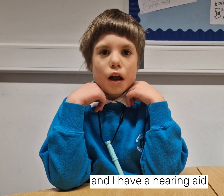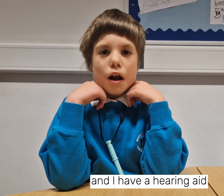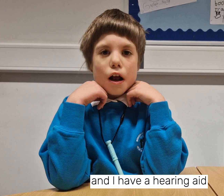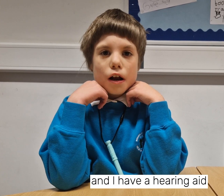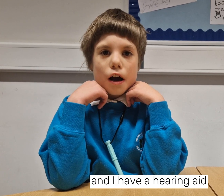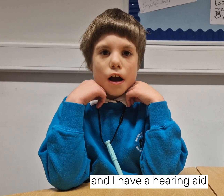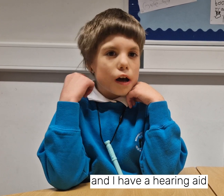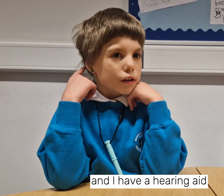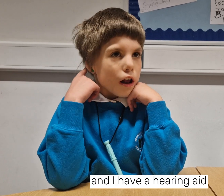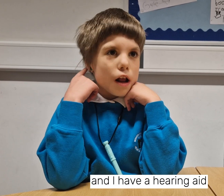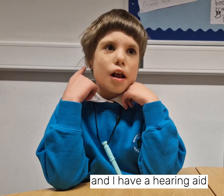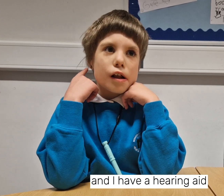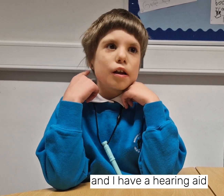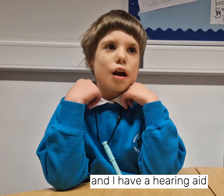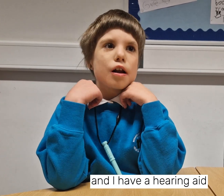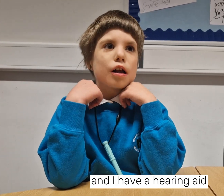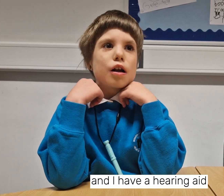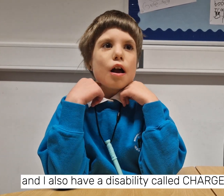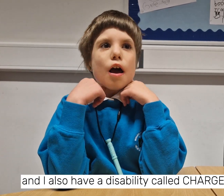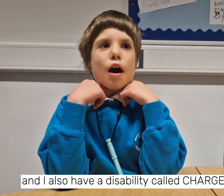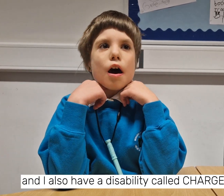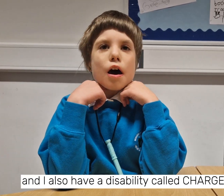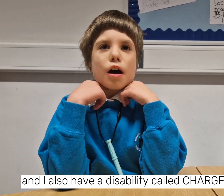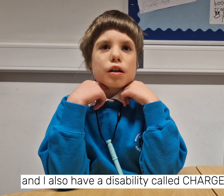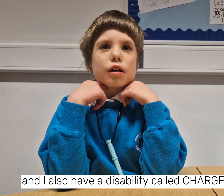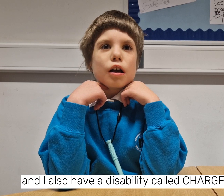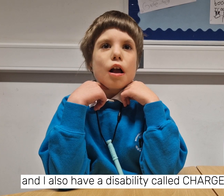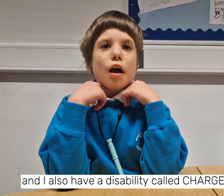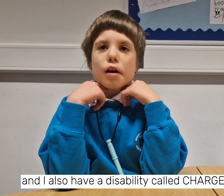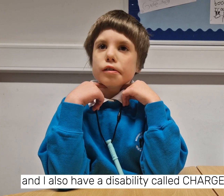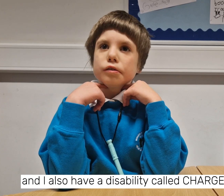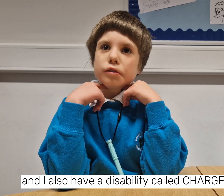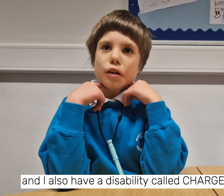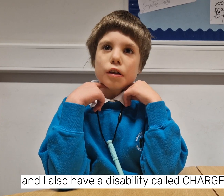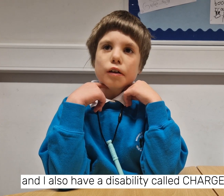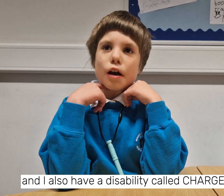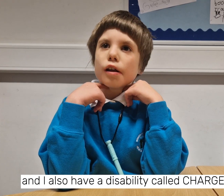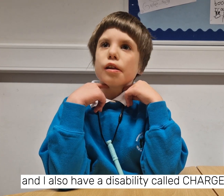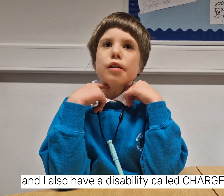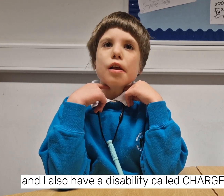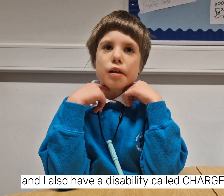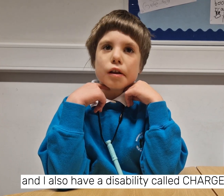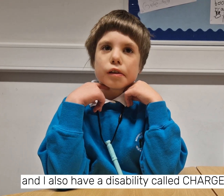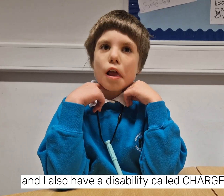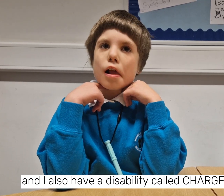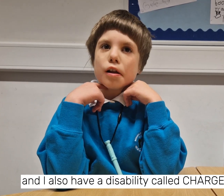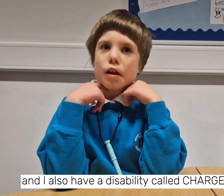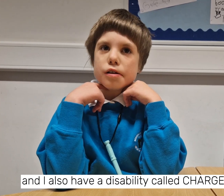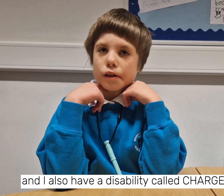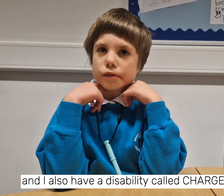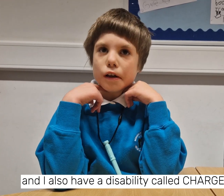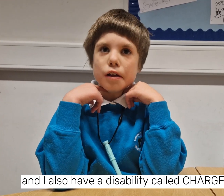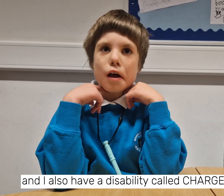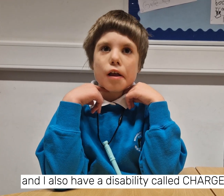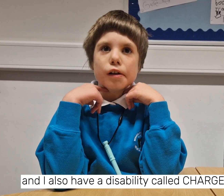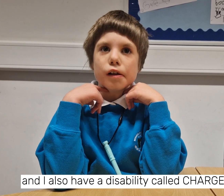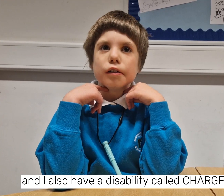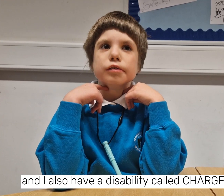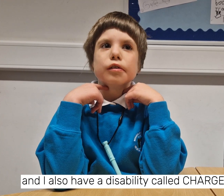and I am a hearing aid and I also have a disability from child syndrome.